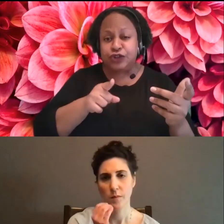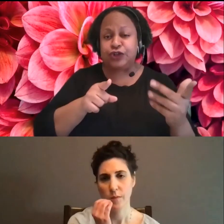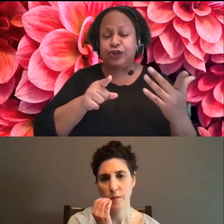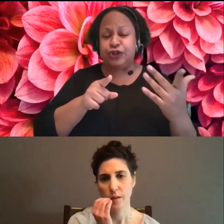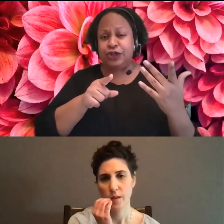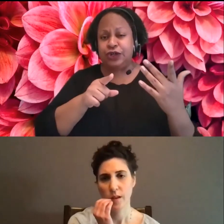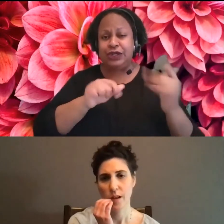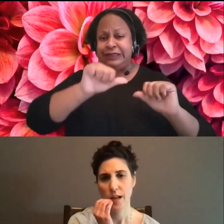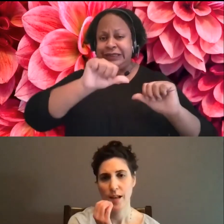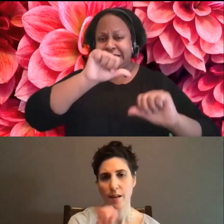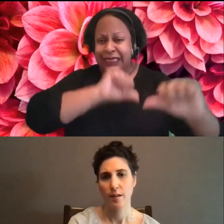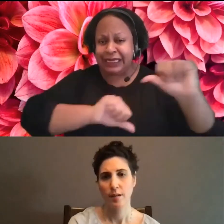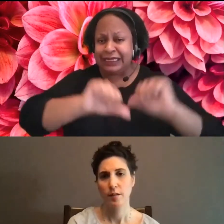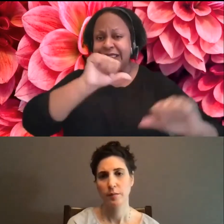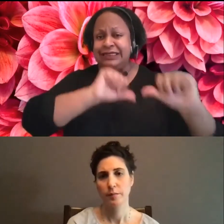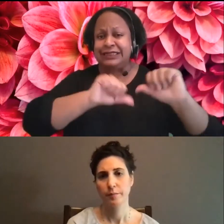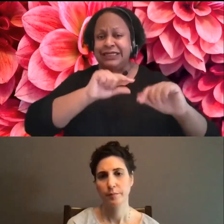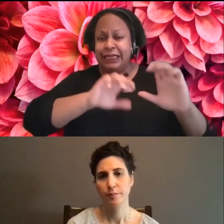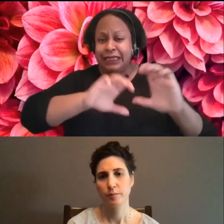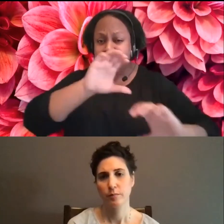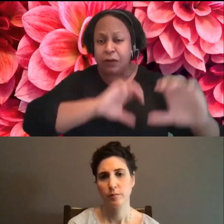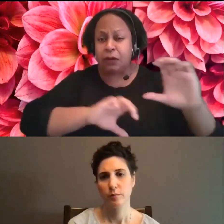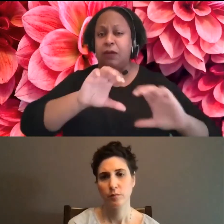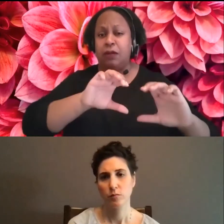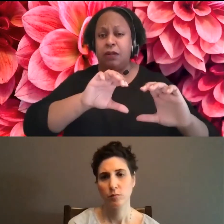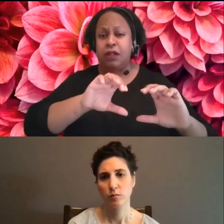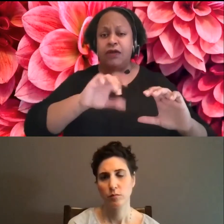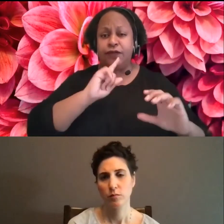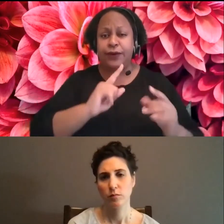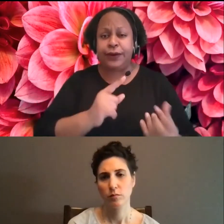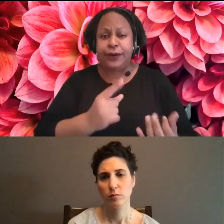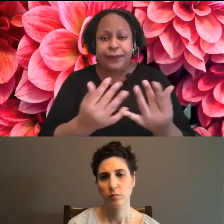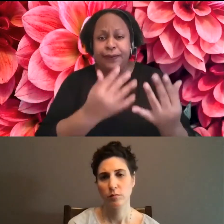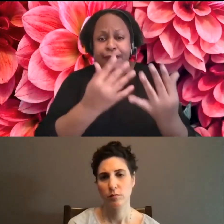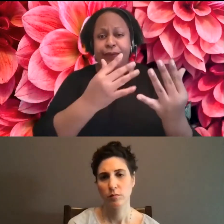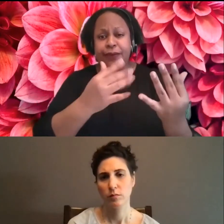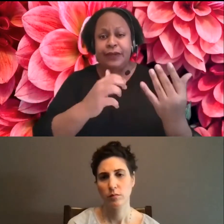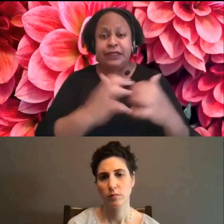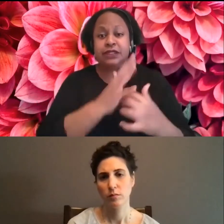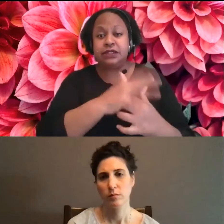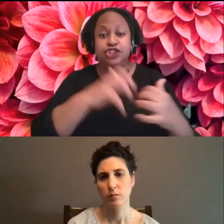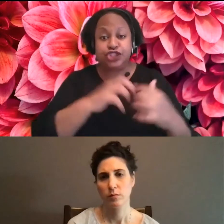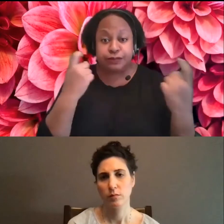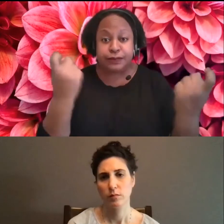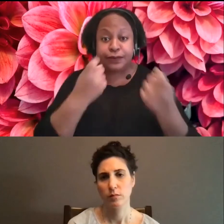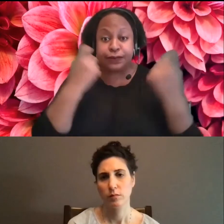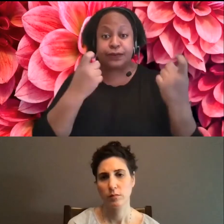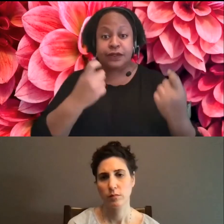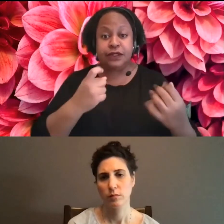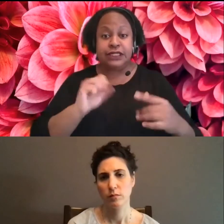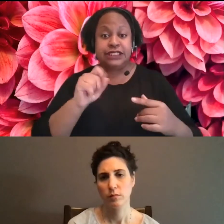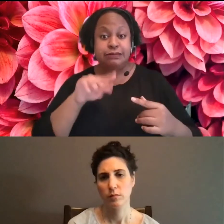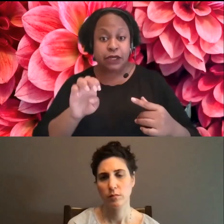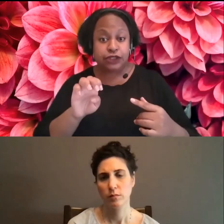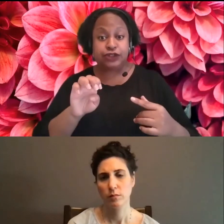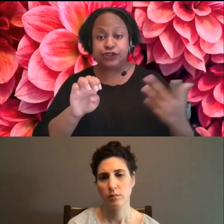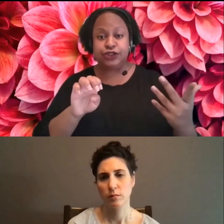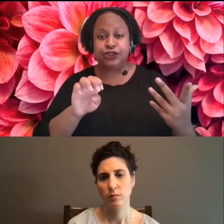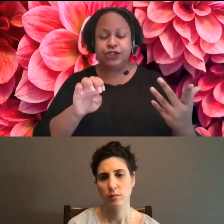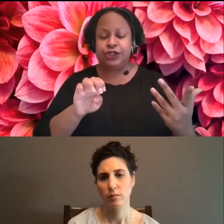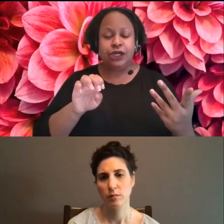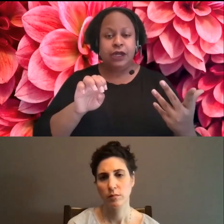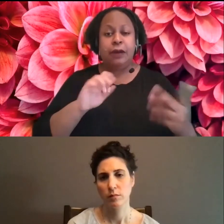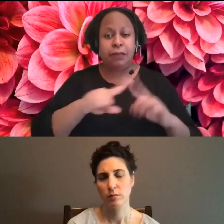to know if there's any of that specific chemical in smudging, but I do think, uh, there does need to be a midway